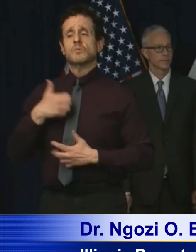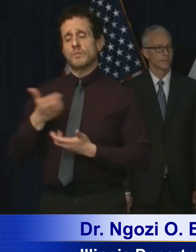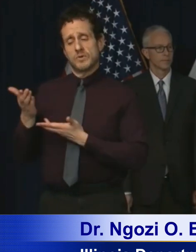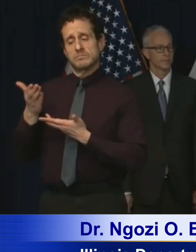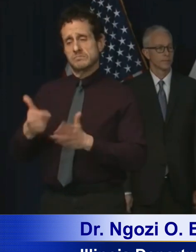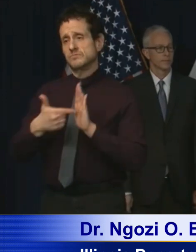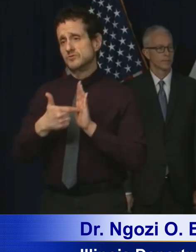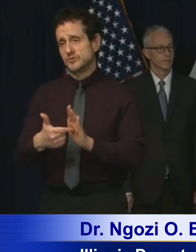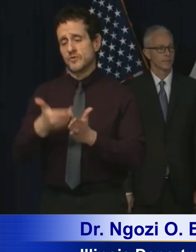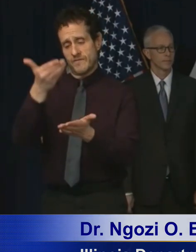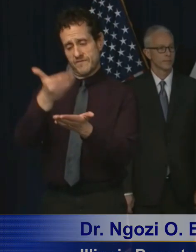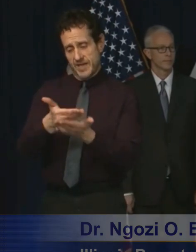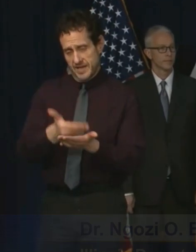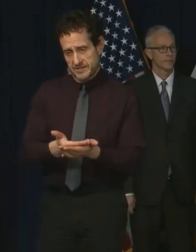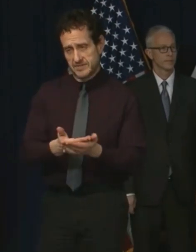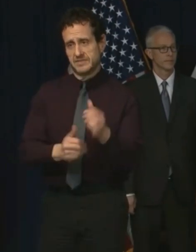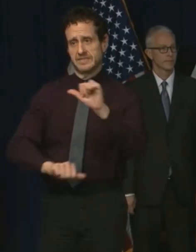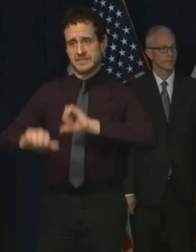science.